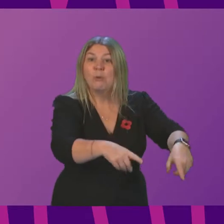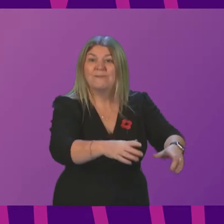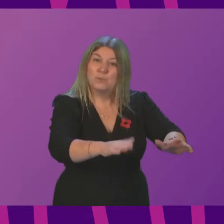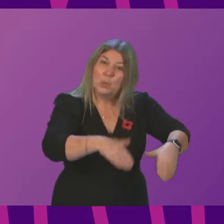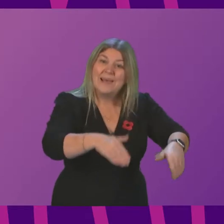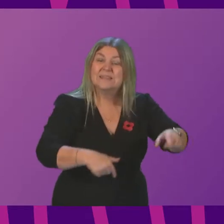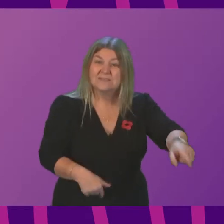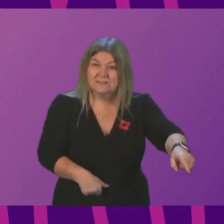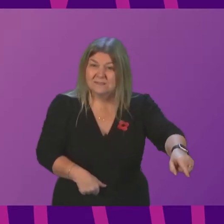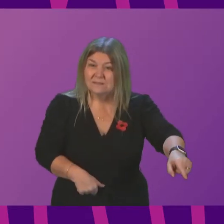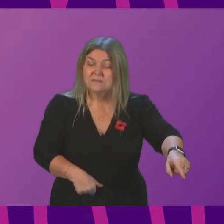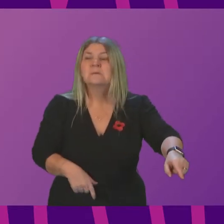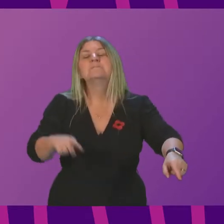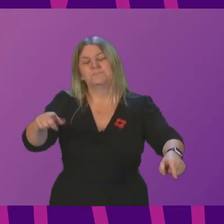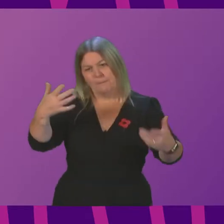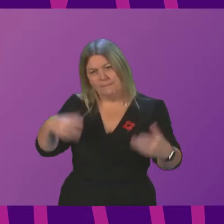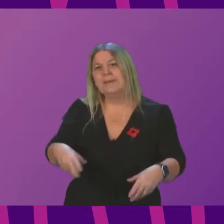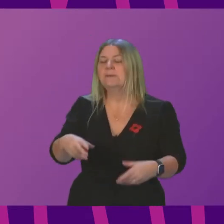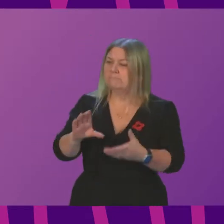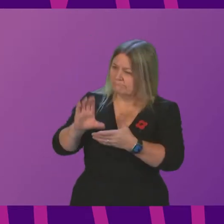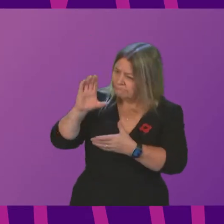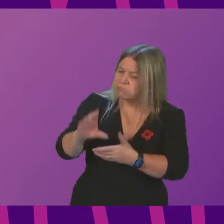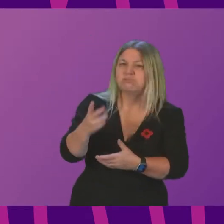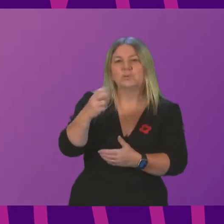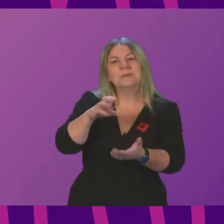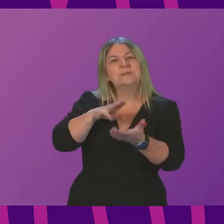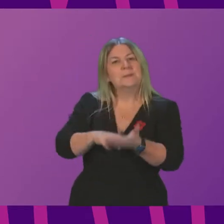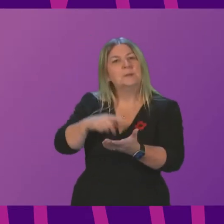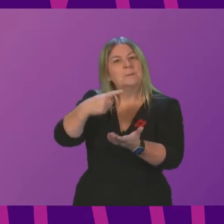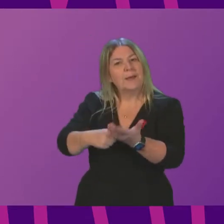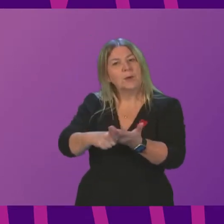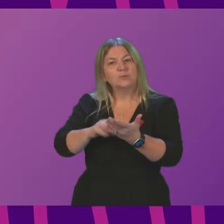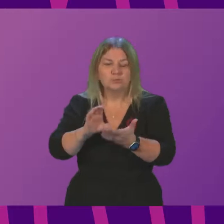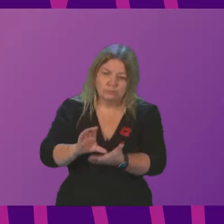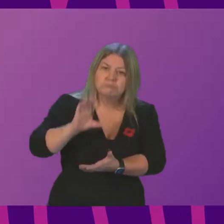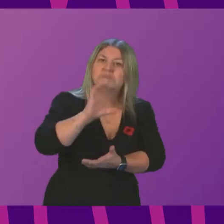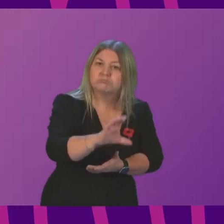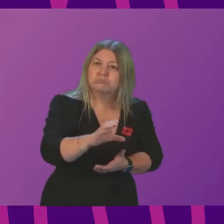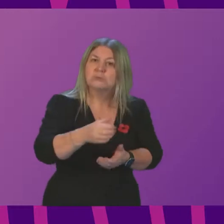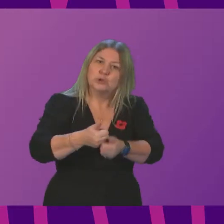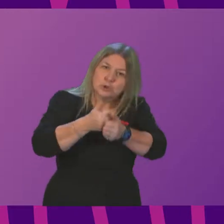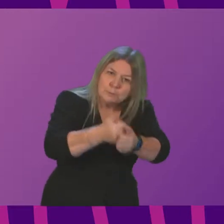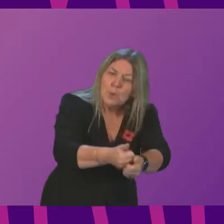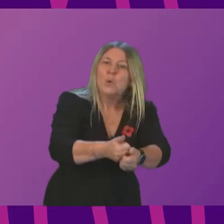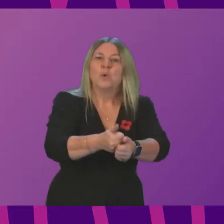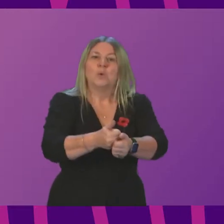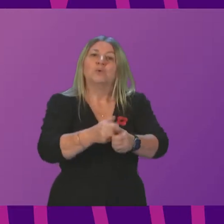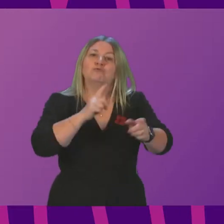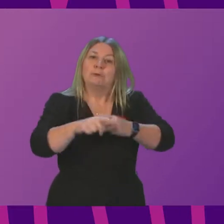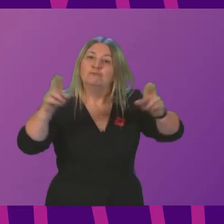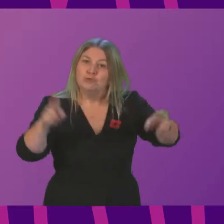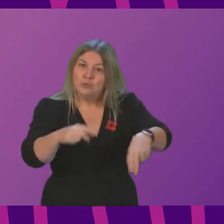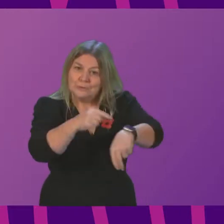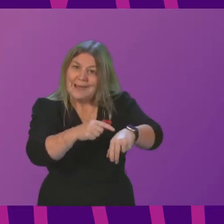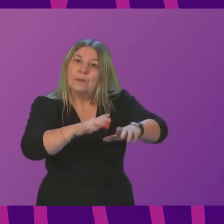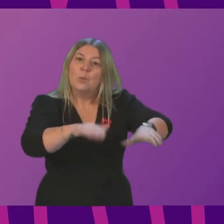by an additional £20 million, which will help increase capacity and improve response in turnaround times and staff wellbeing. This includes the recruitment